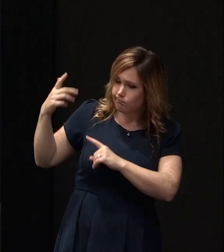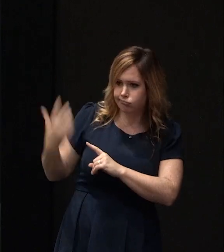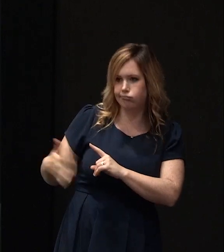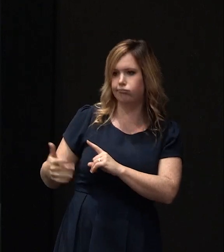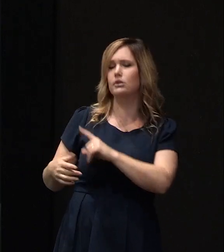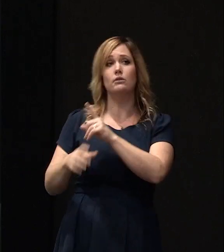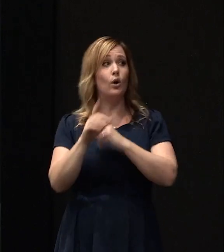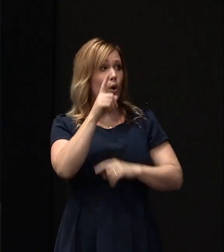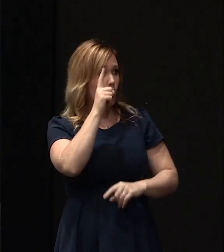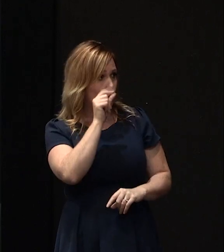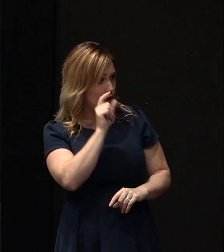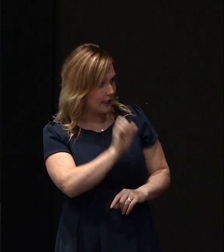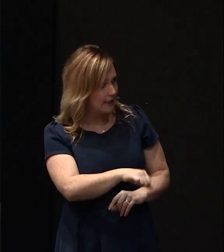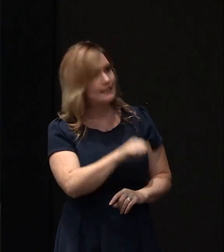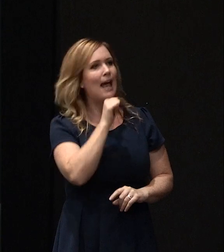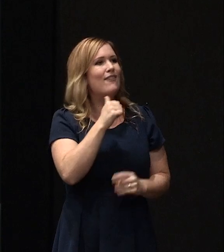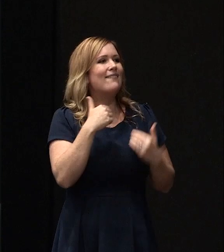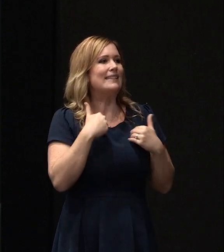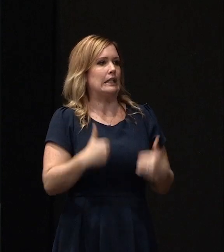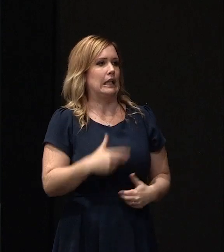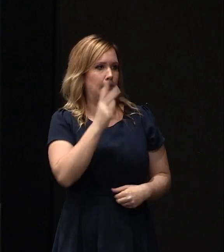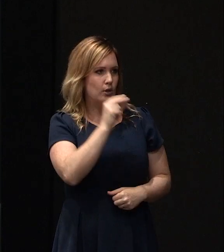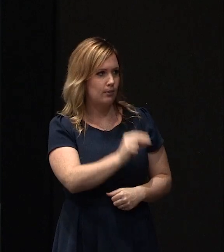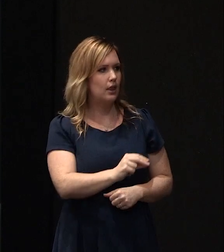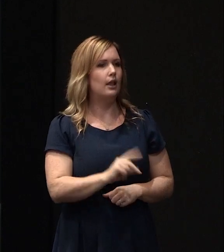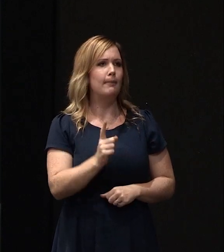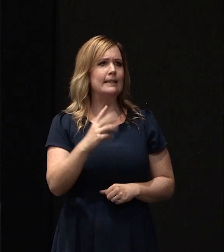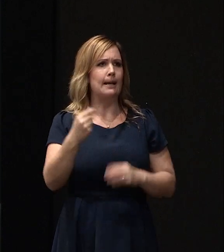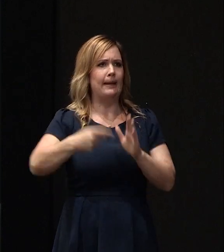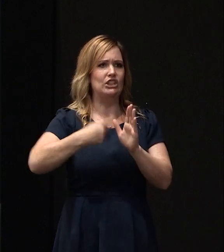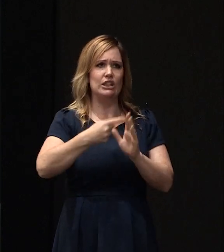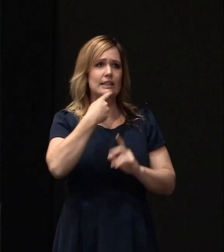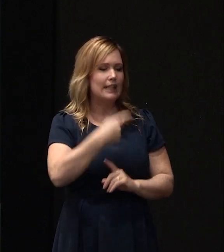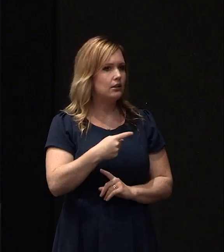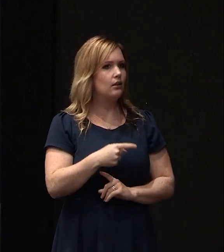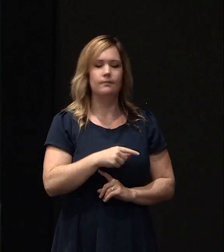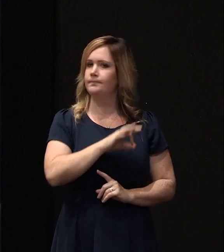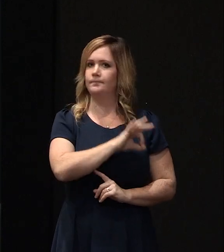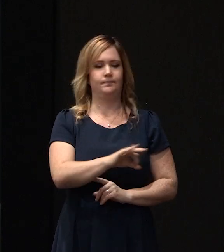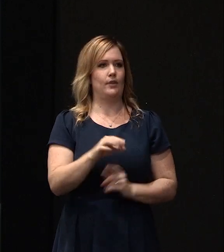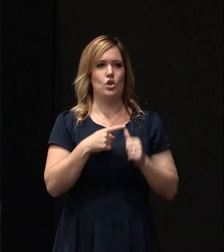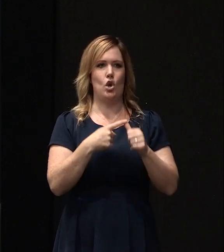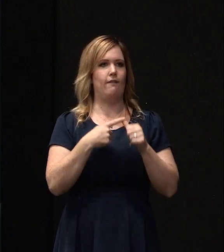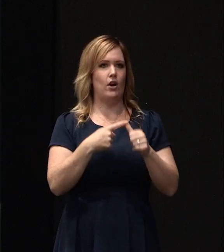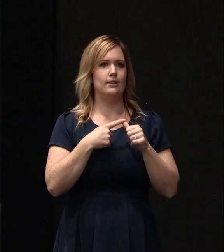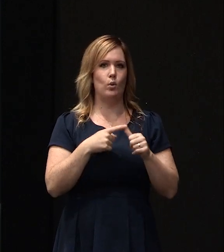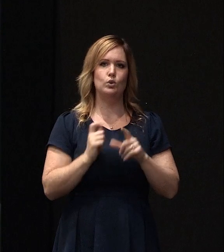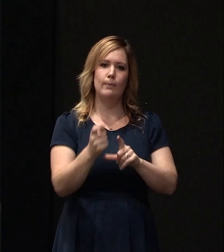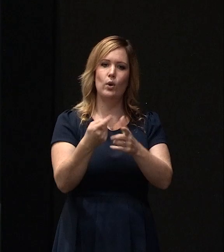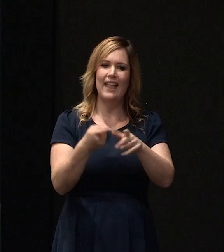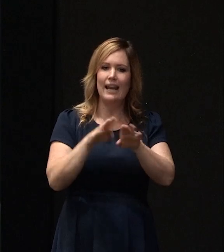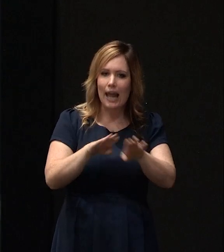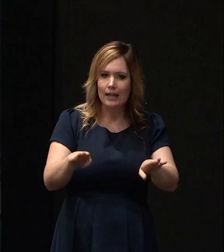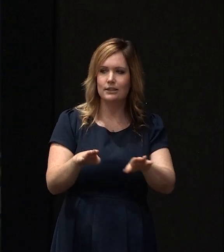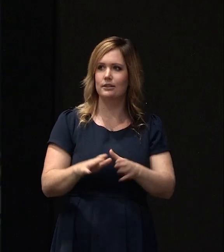Well, you could do if it was physically possible. So what some of the engineers are telling us is that it just wouldn't be advisable to. So it would have to be